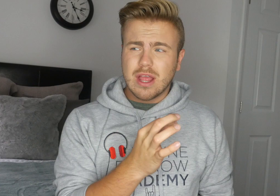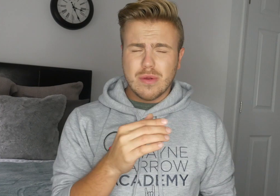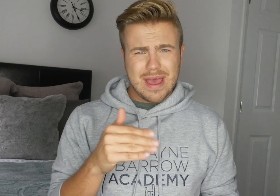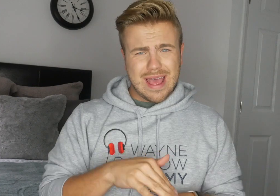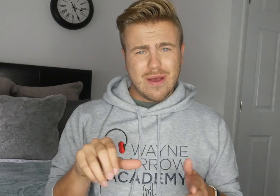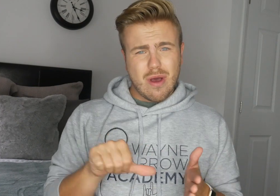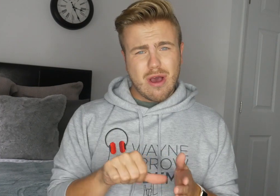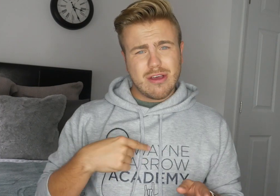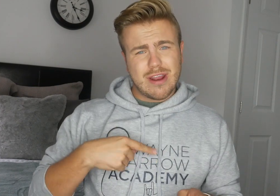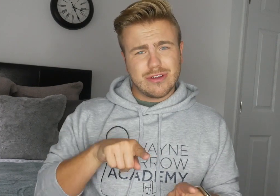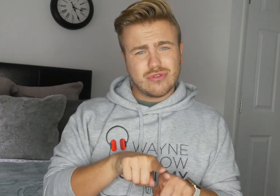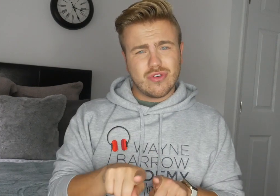matter how hard I try